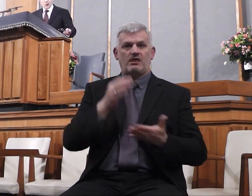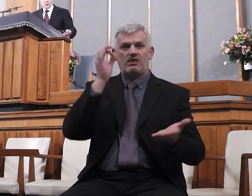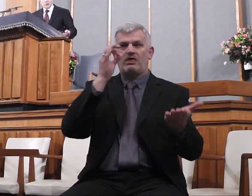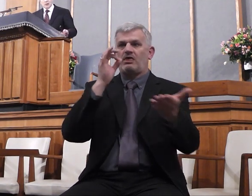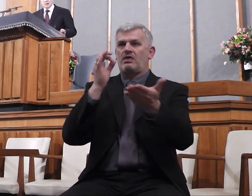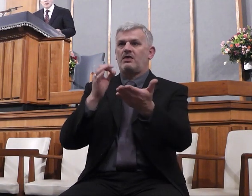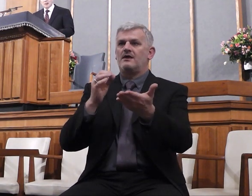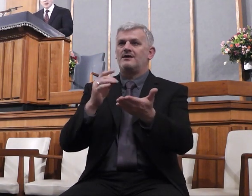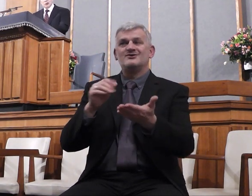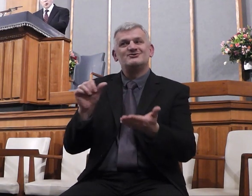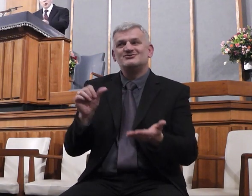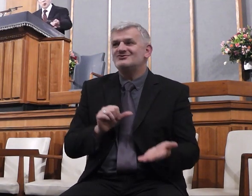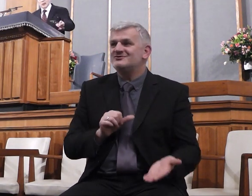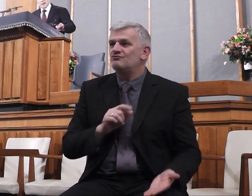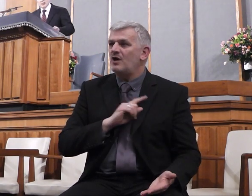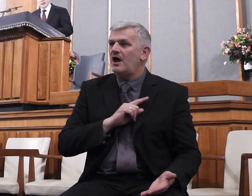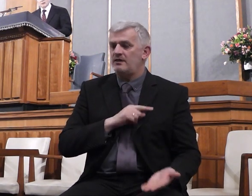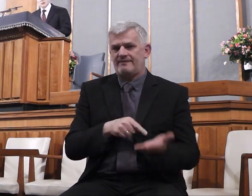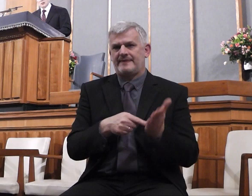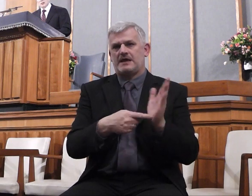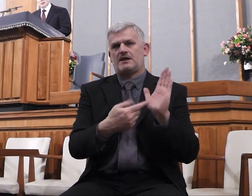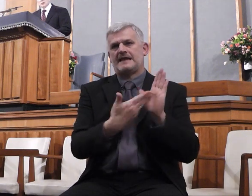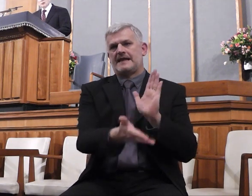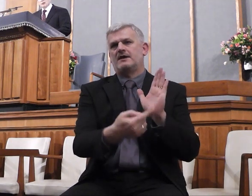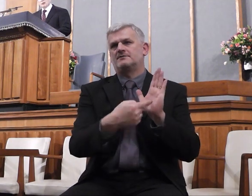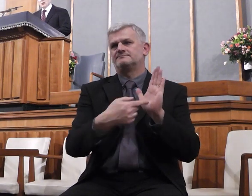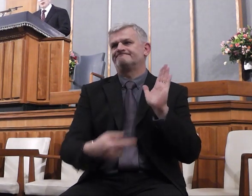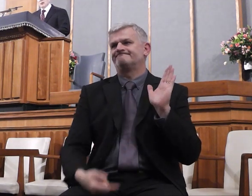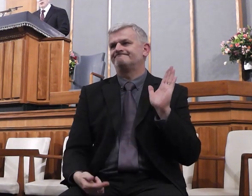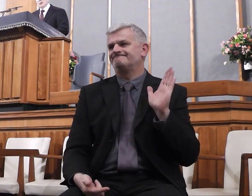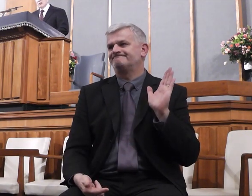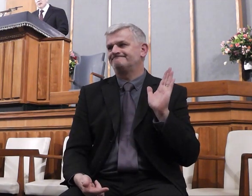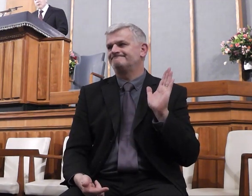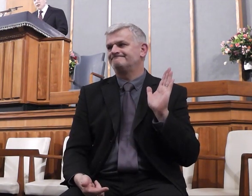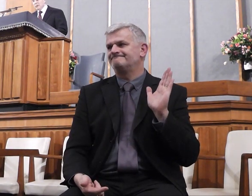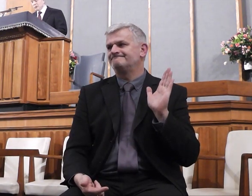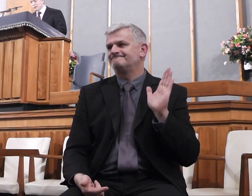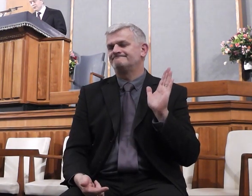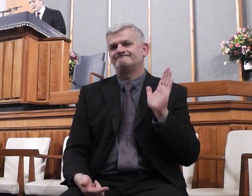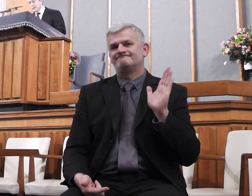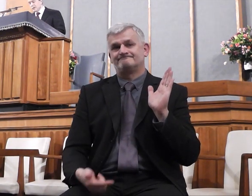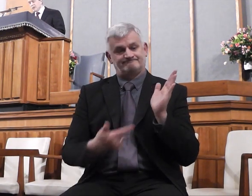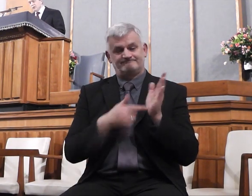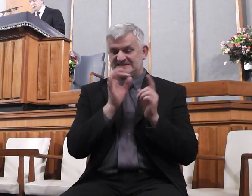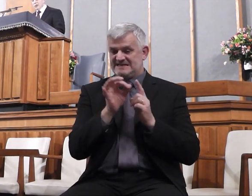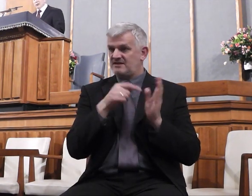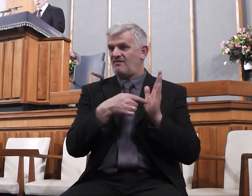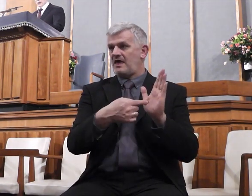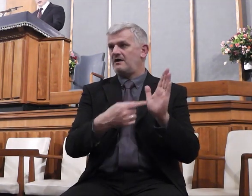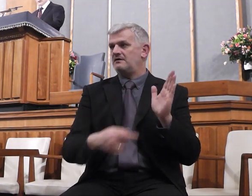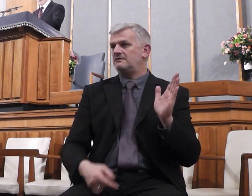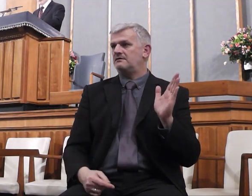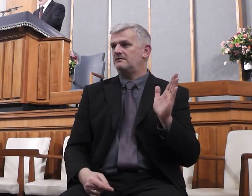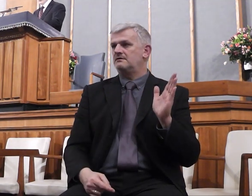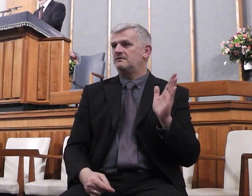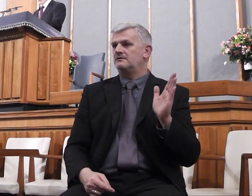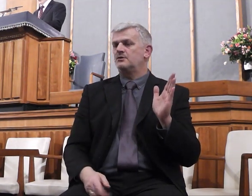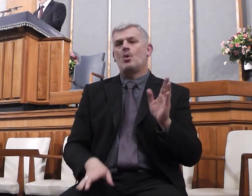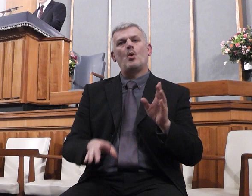not be. It's all laid out in the word of God in the Bible. We even wonder sometimes, well,